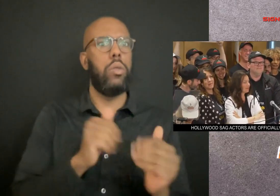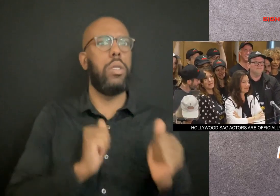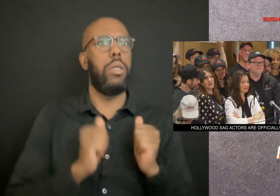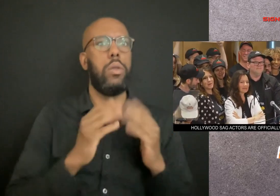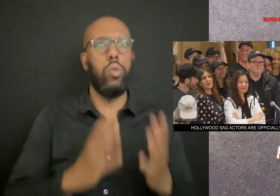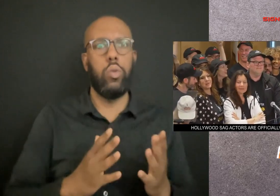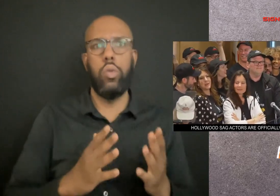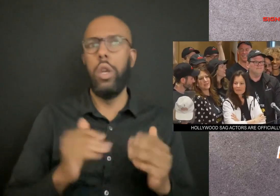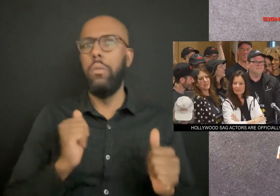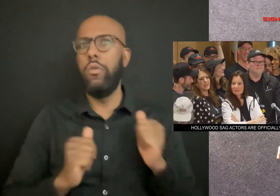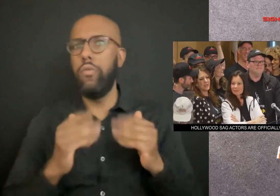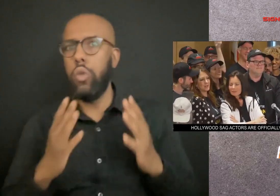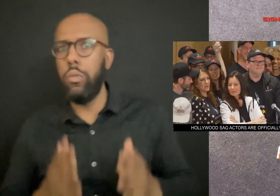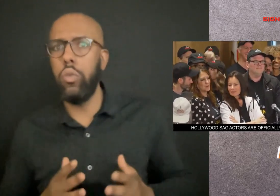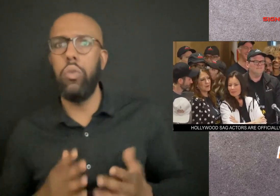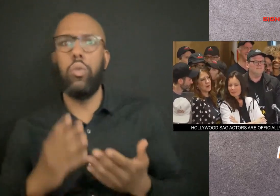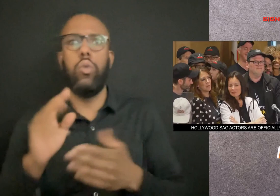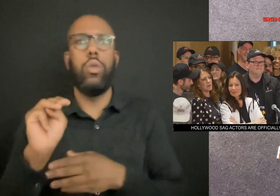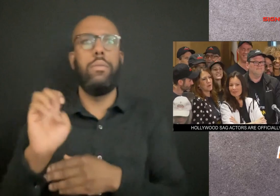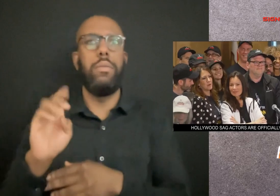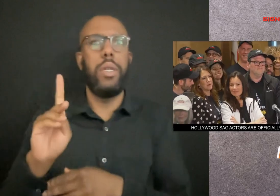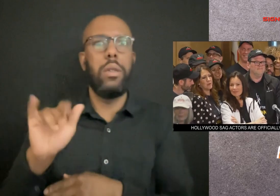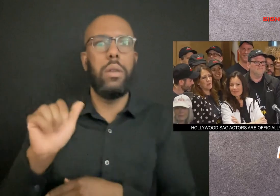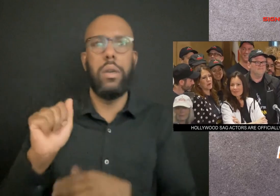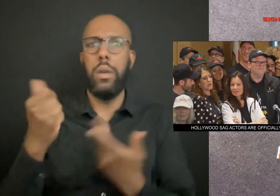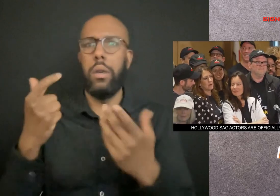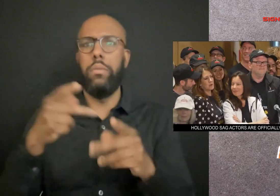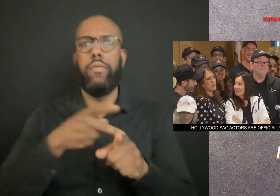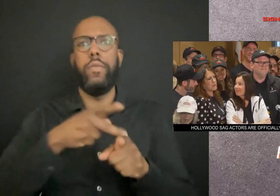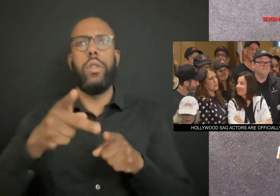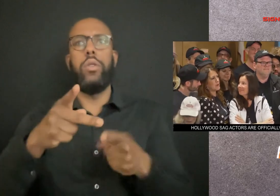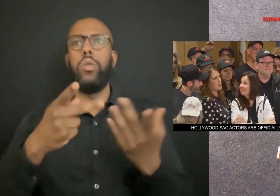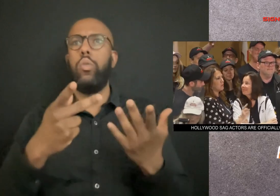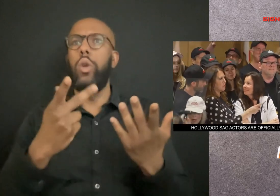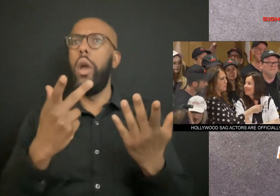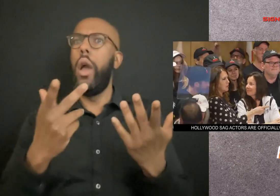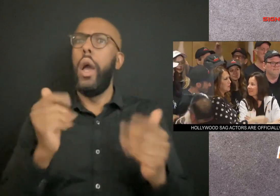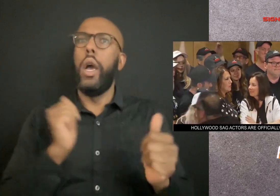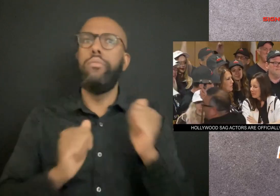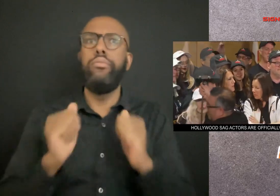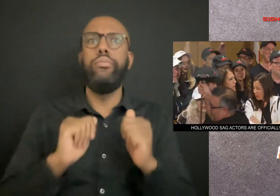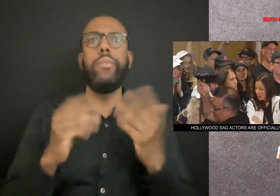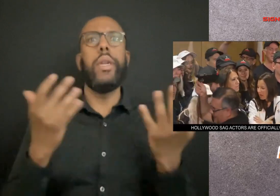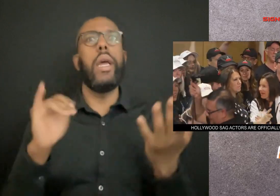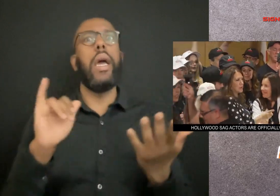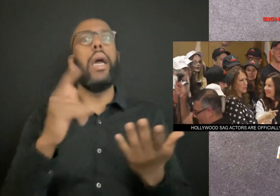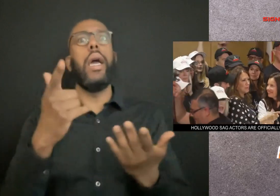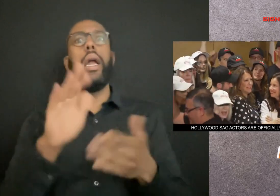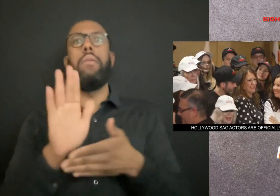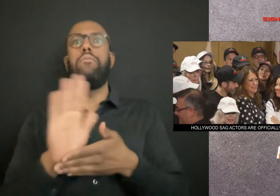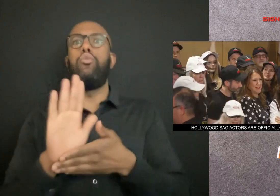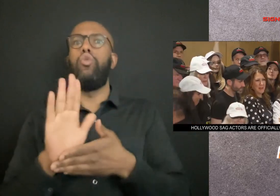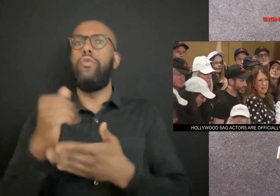and media professionals is going to play out like a movie script from a Hollywood drama.